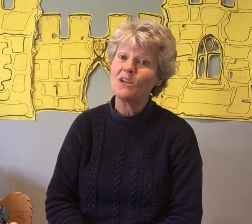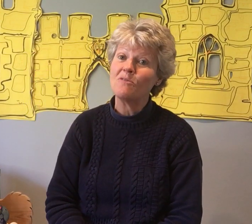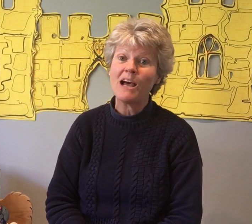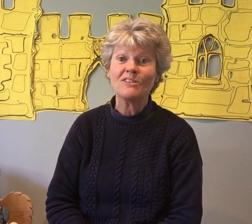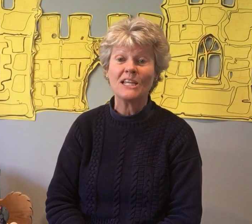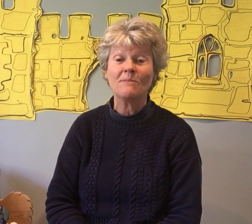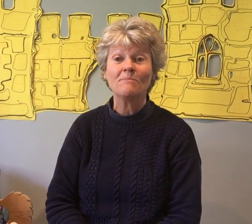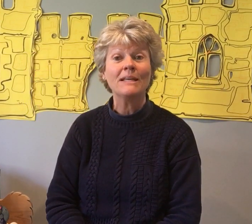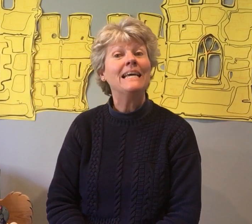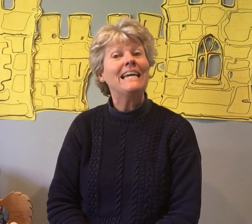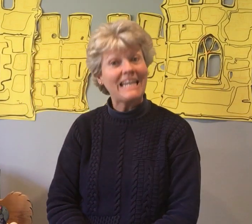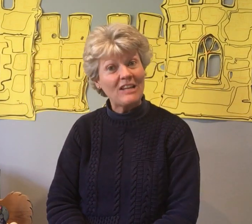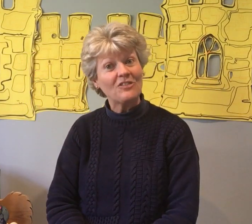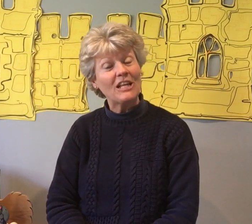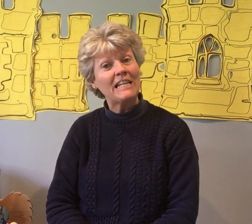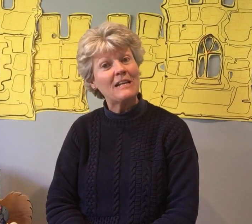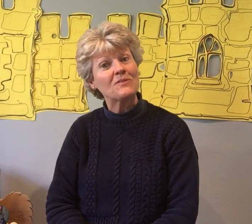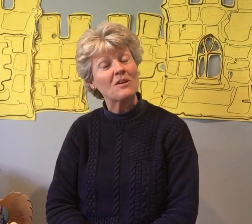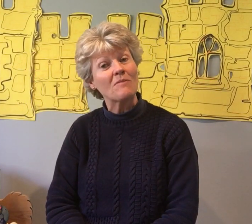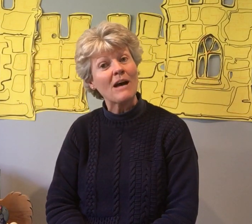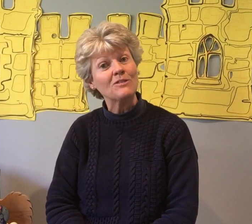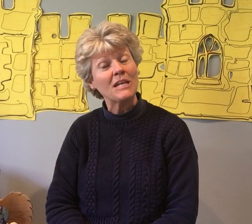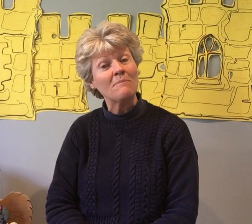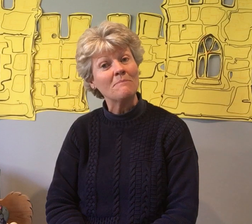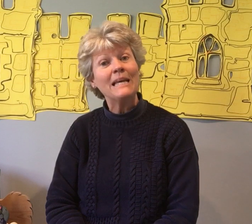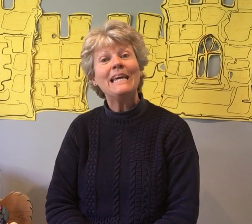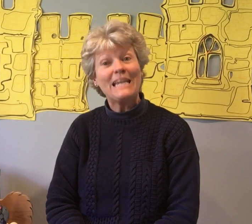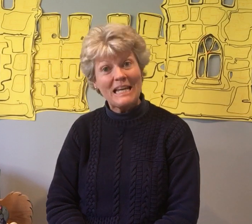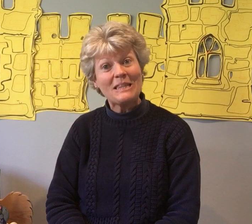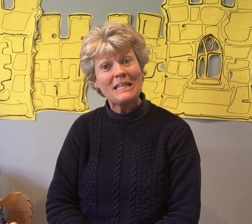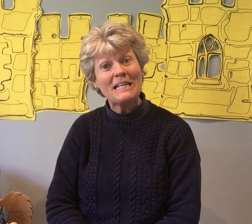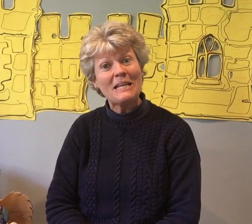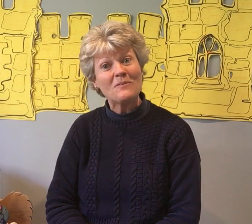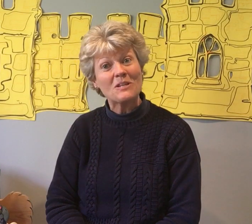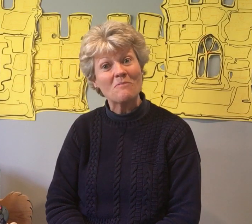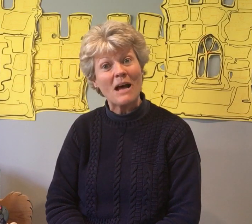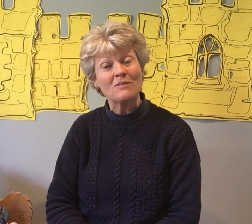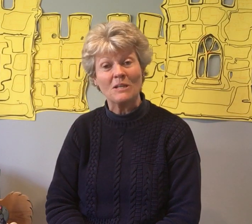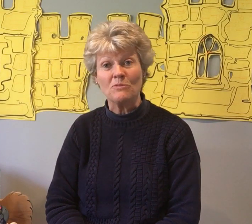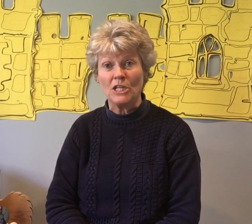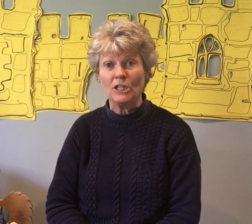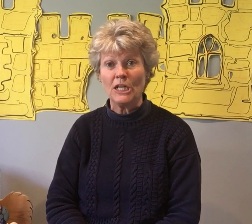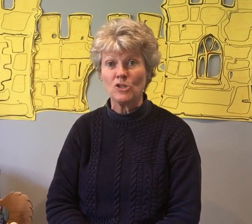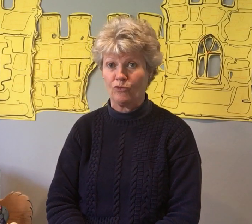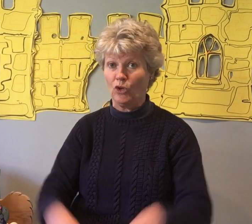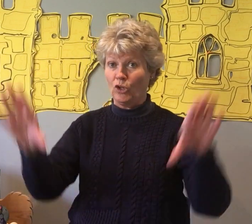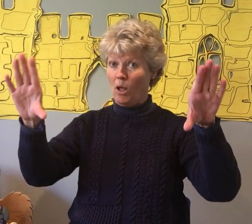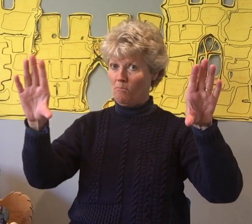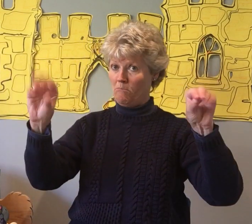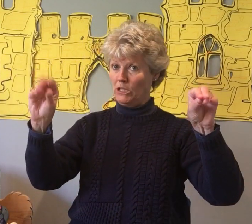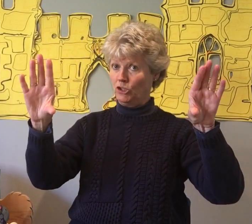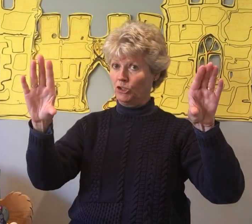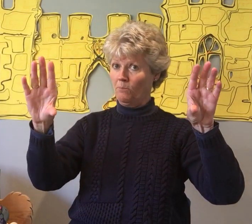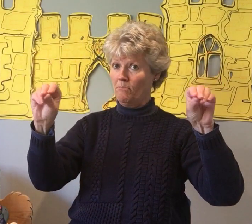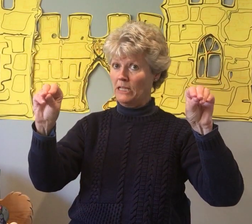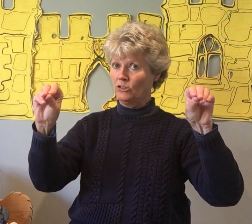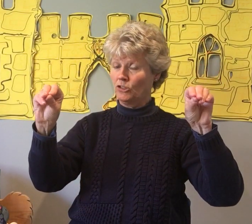around him. Eat the leaves around him. Eat the leaves around him till he's full. Munch, munch.